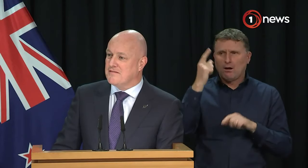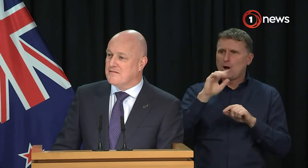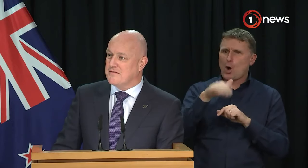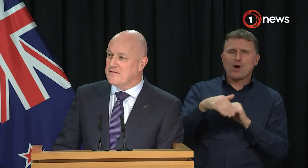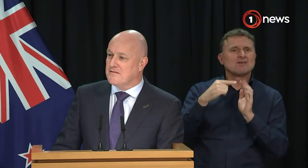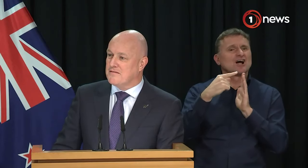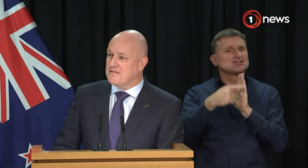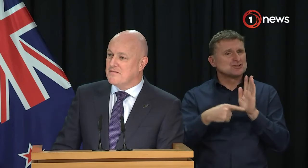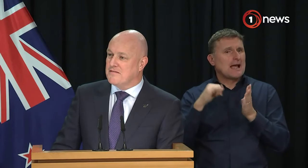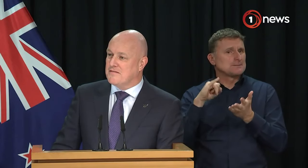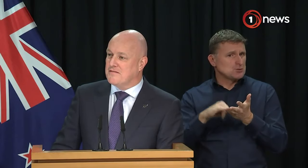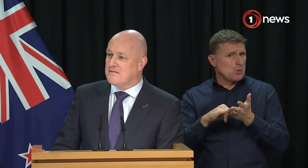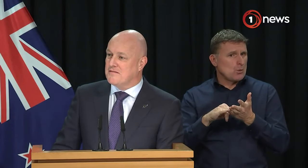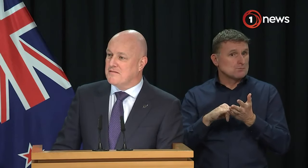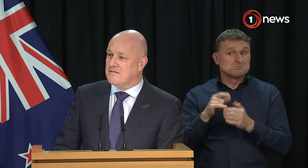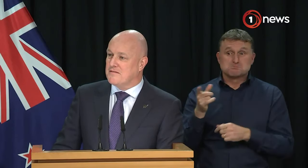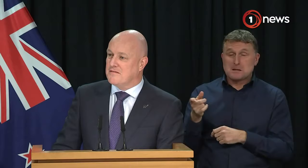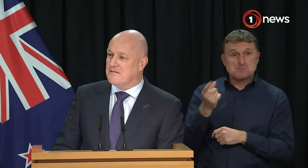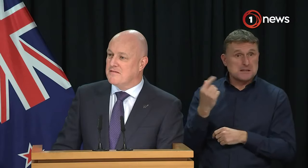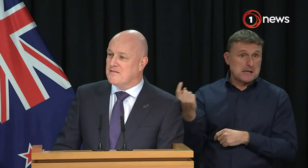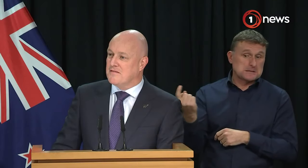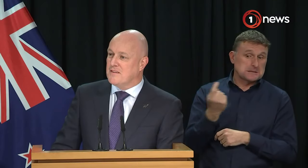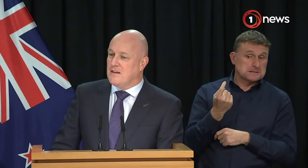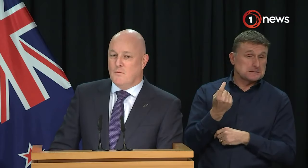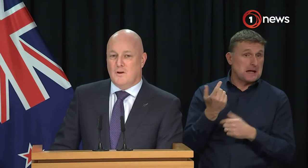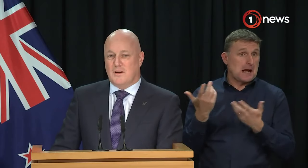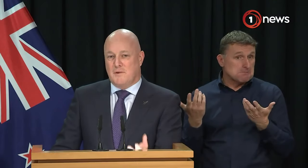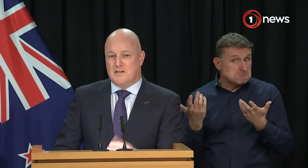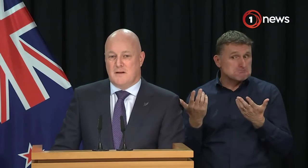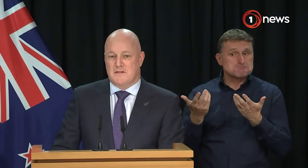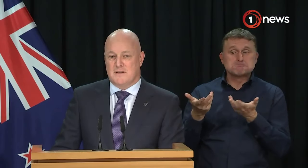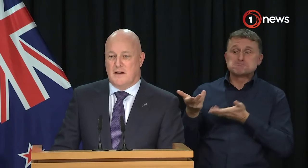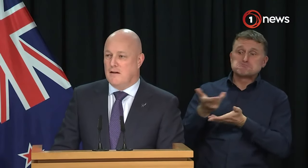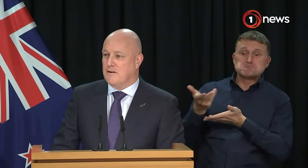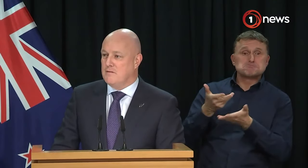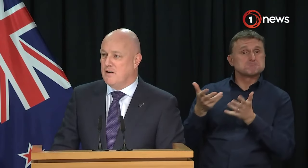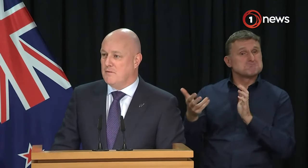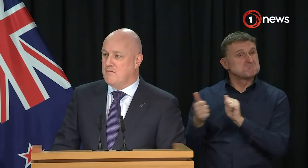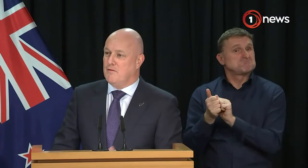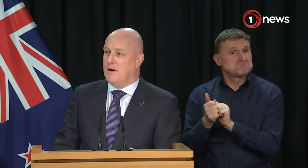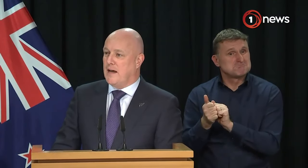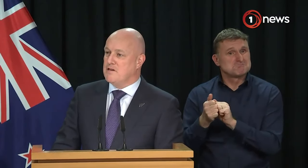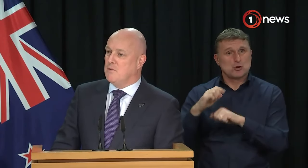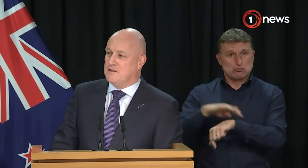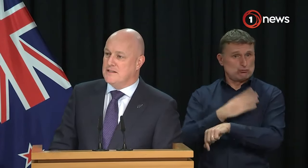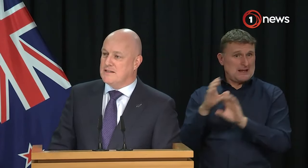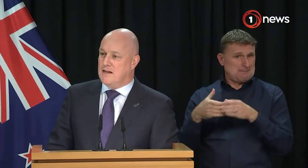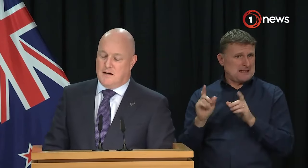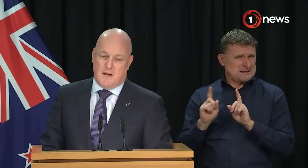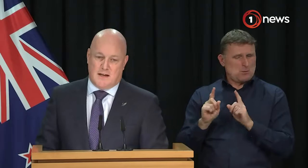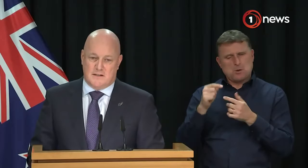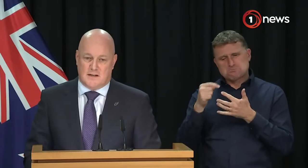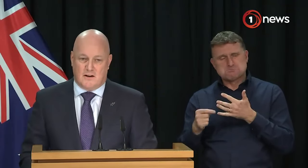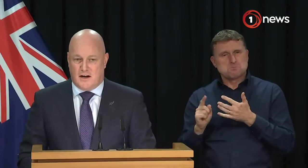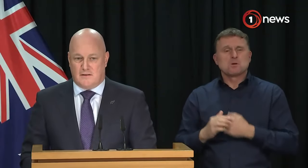to James Shaw to have a discussion at least about what it might look like to talk to him? Well, look, mean, James is a friend of mine from even before I came into politics,